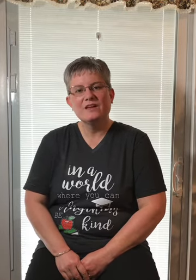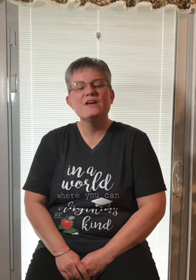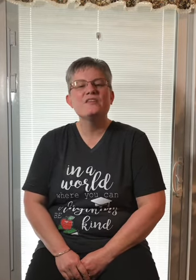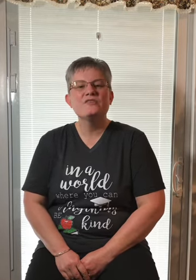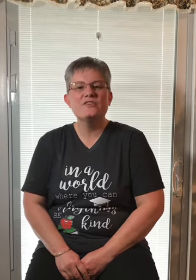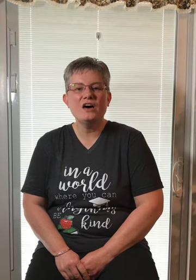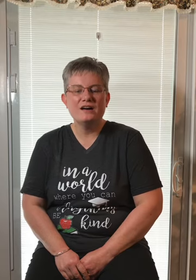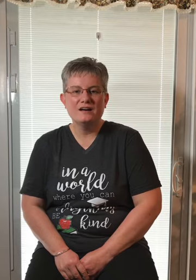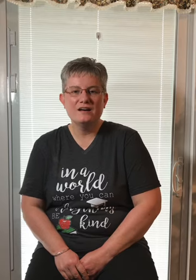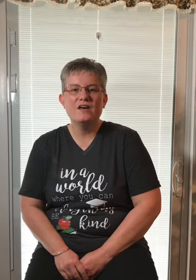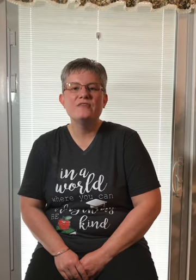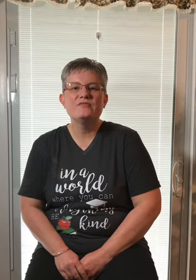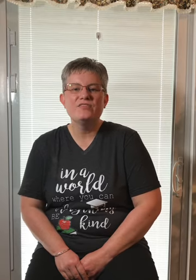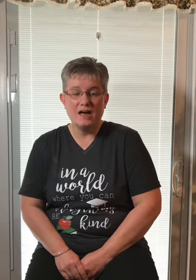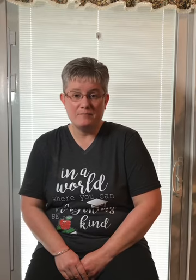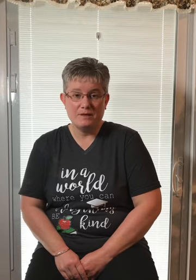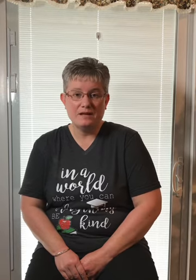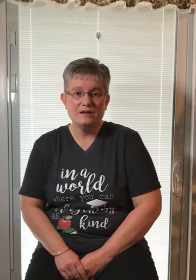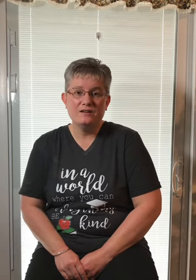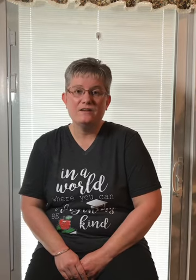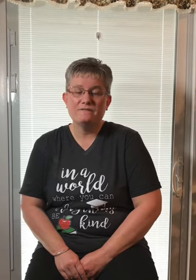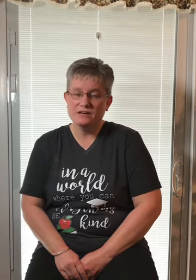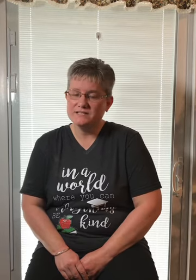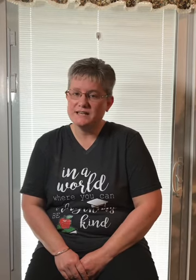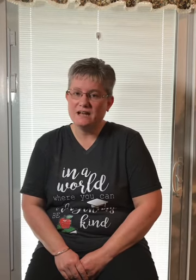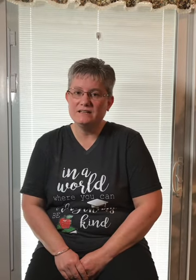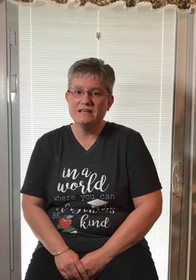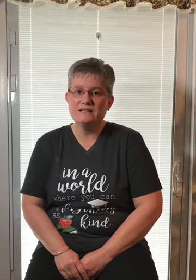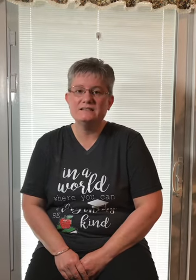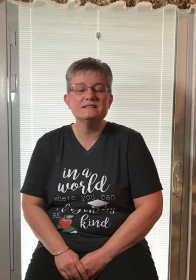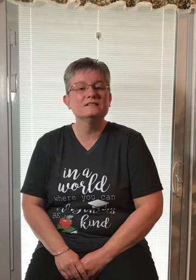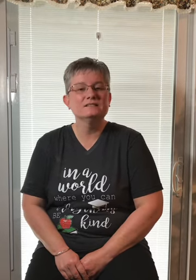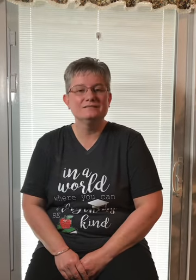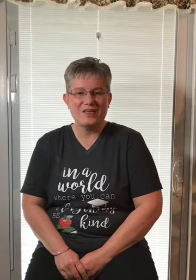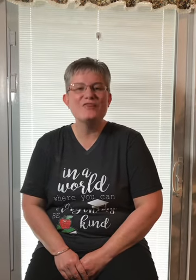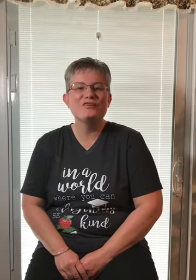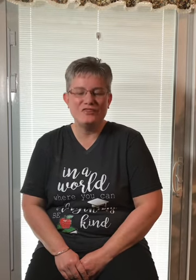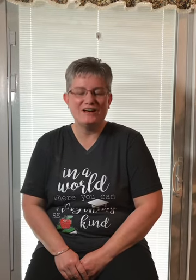Th, them. The first sound is th.